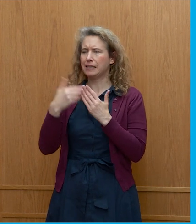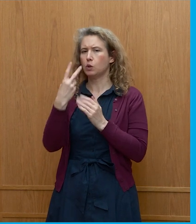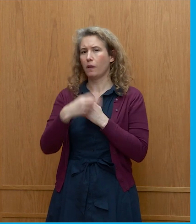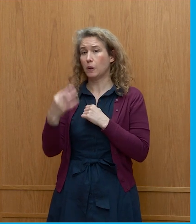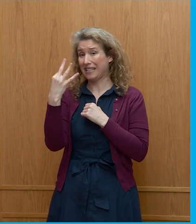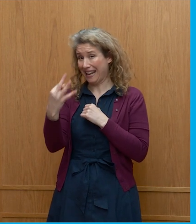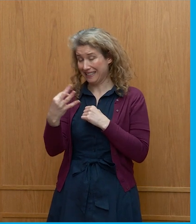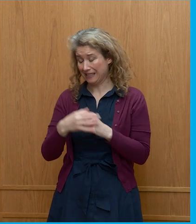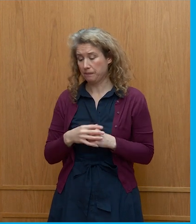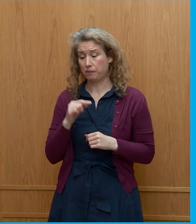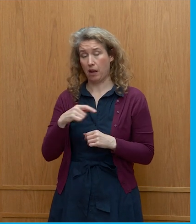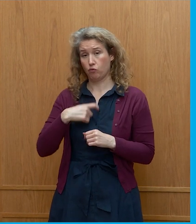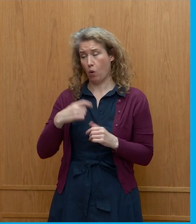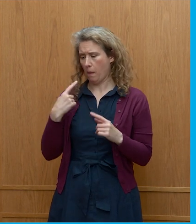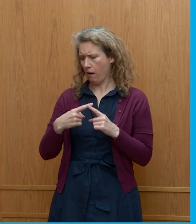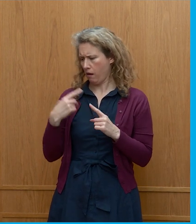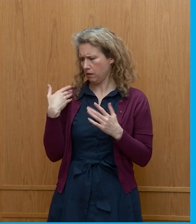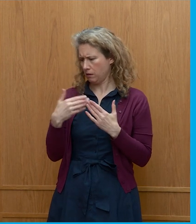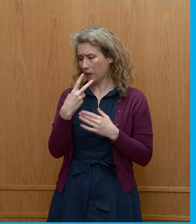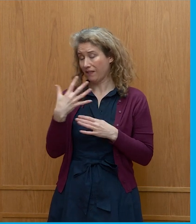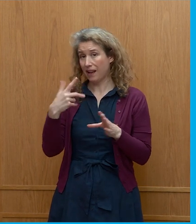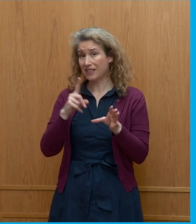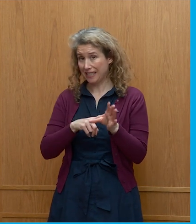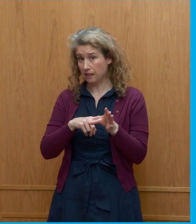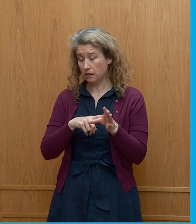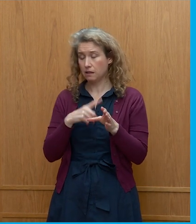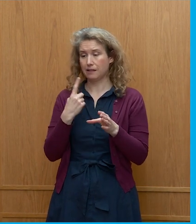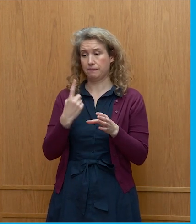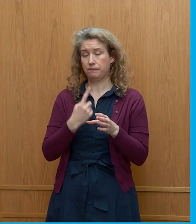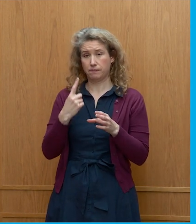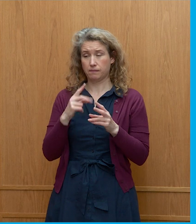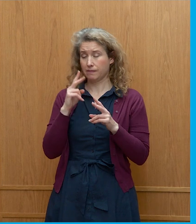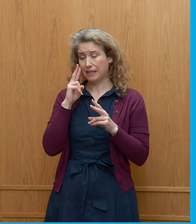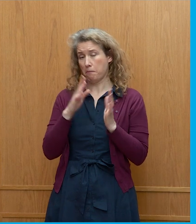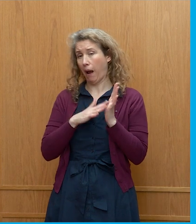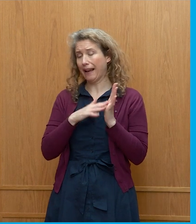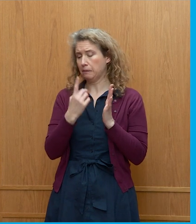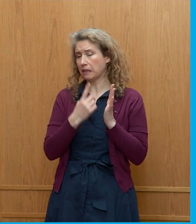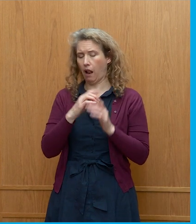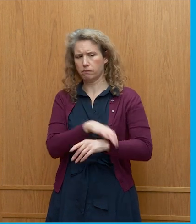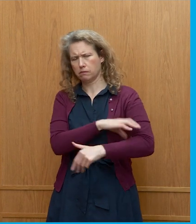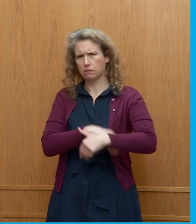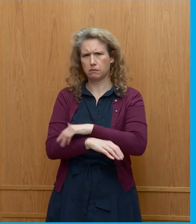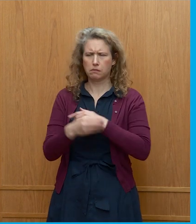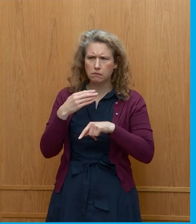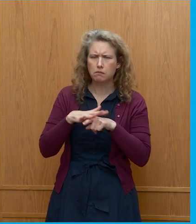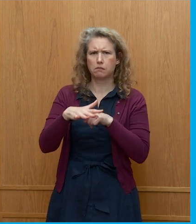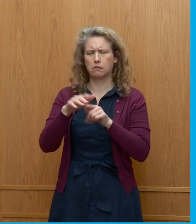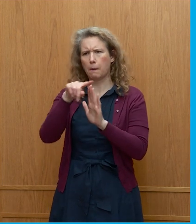this role, and over the course of the last 25 years, has seen Mike be an instrumental in informing